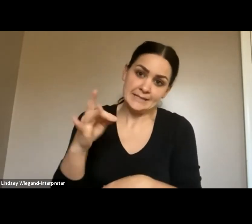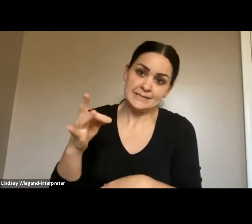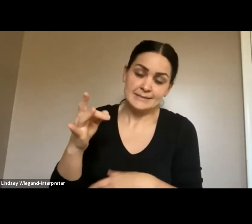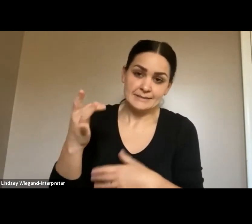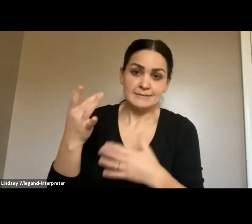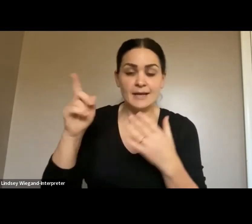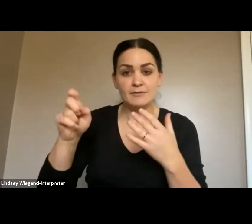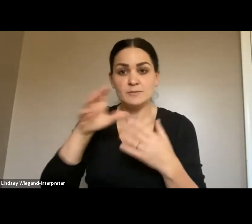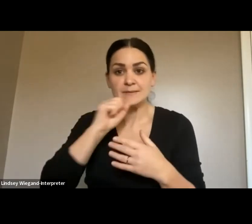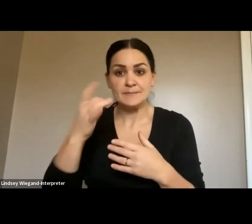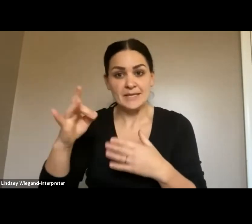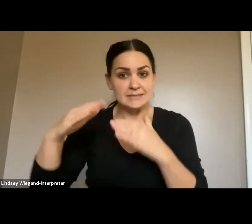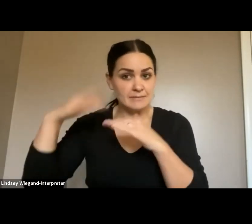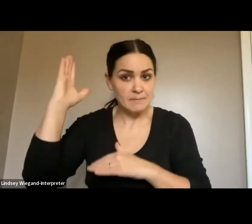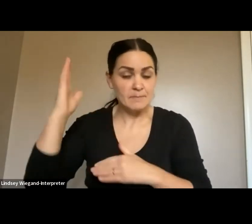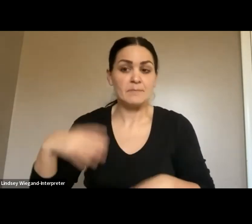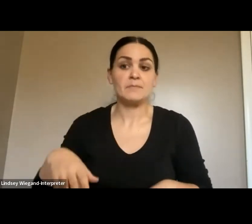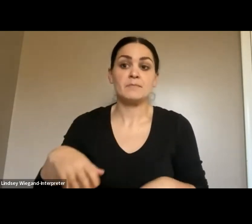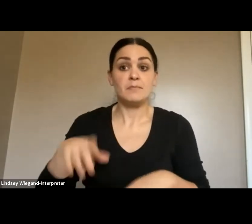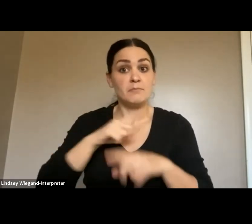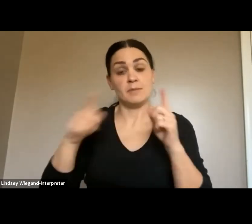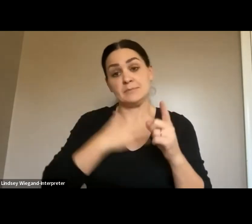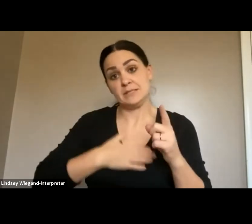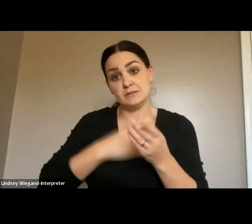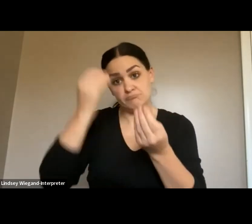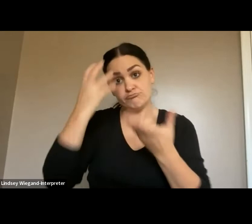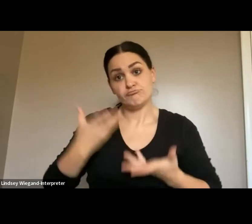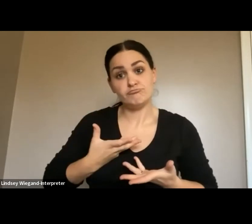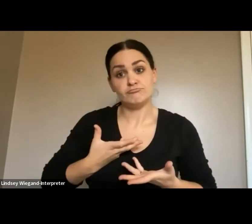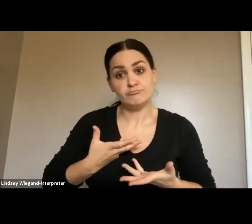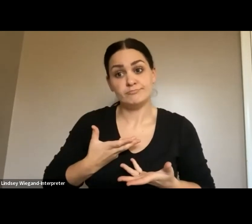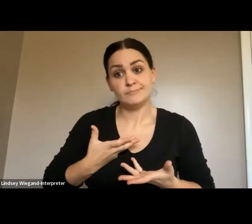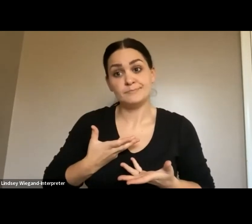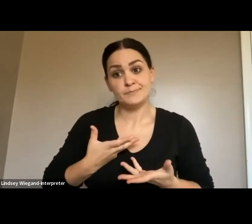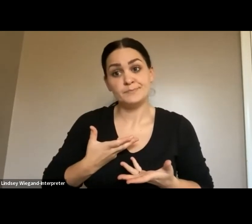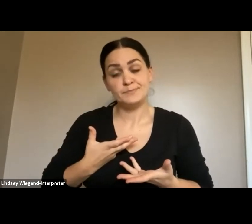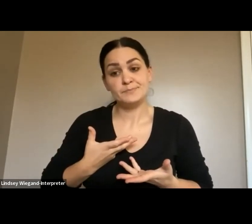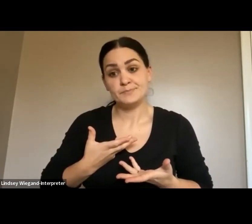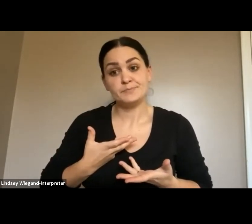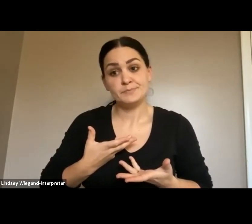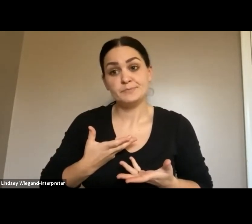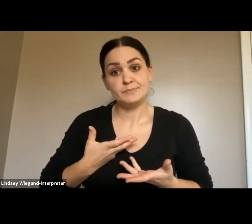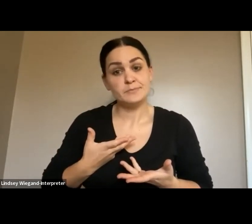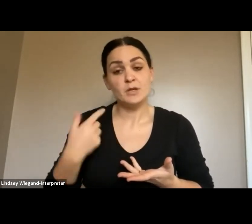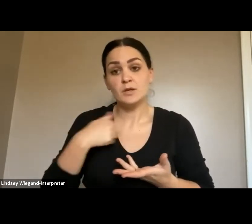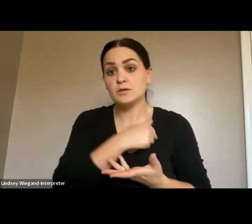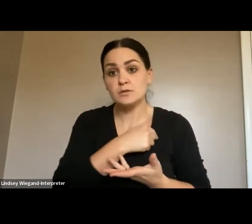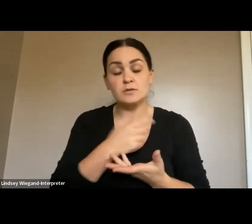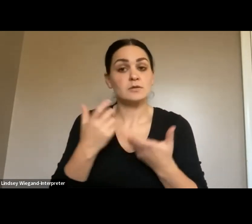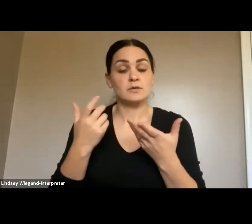are interested in looking into it, so get that information to us. We're looking at all types of opportunities,